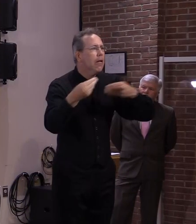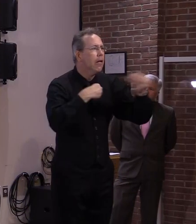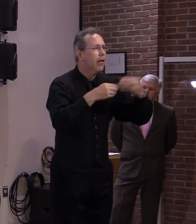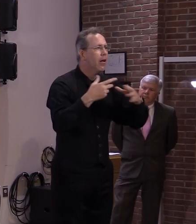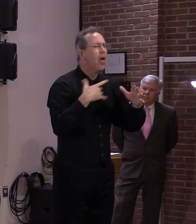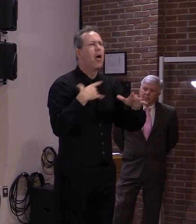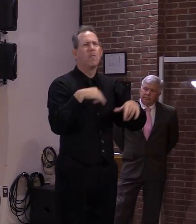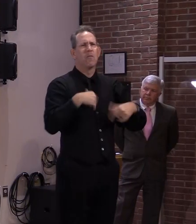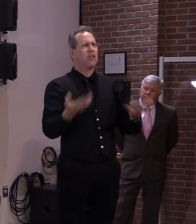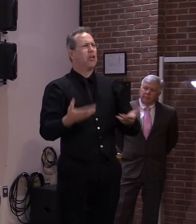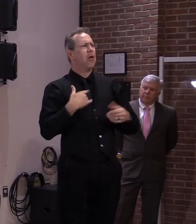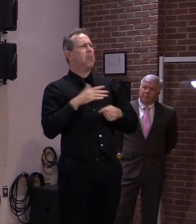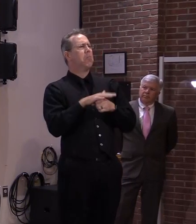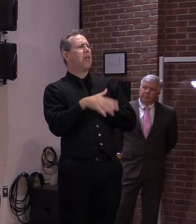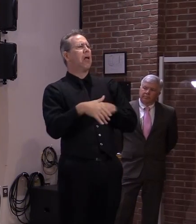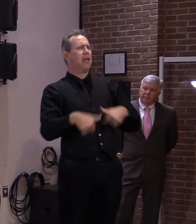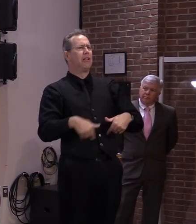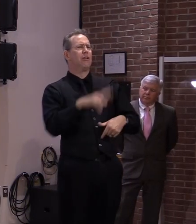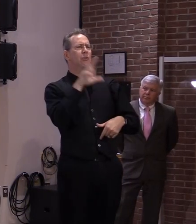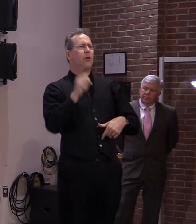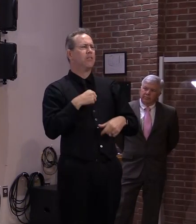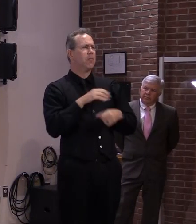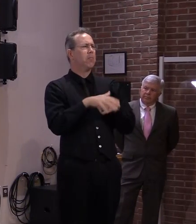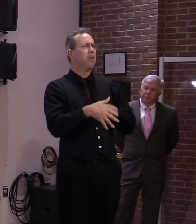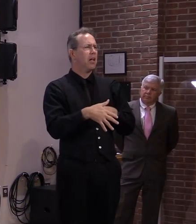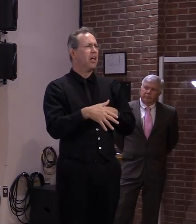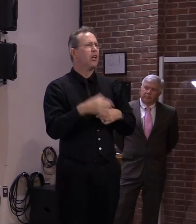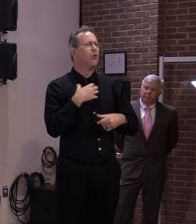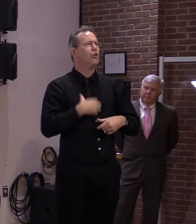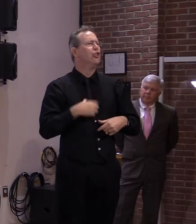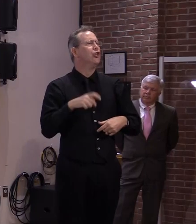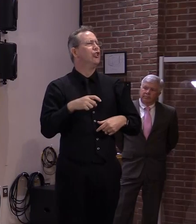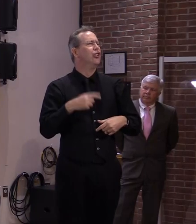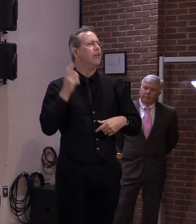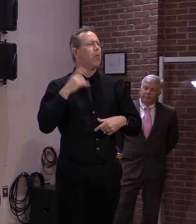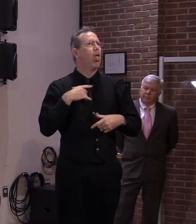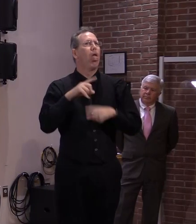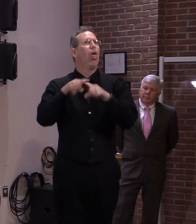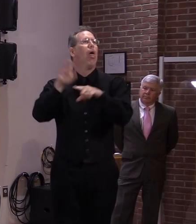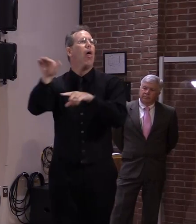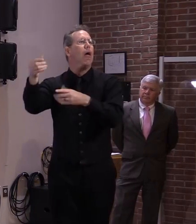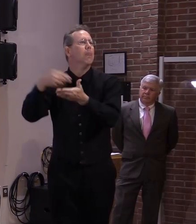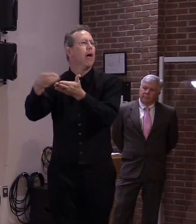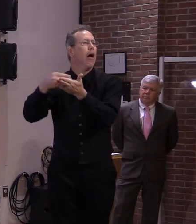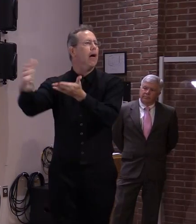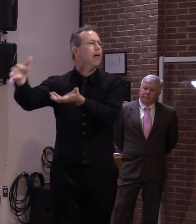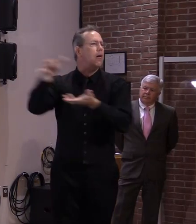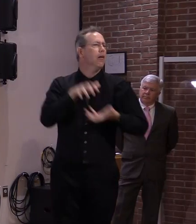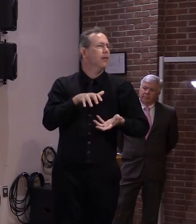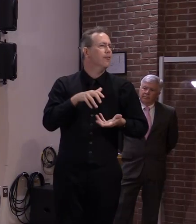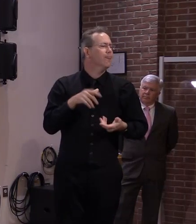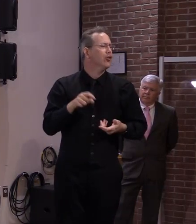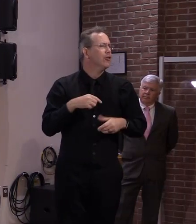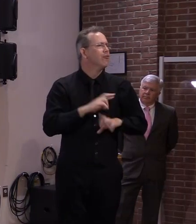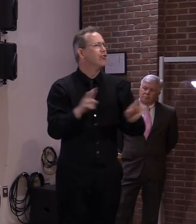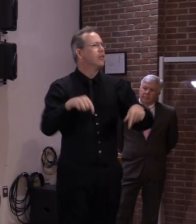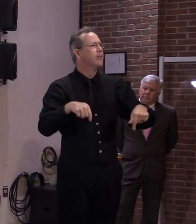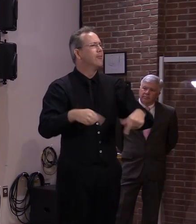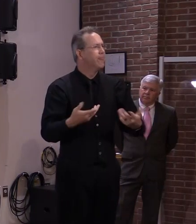here in the u.s and that we could have controlled that more and protected ourselves better i just remember you know